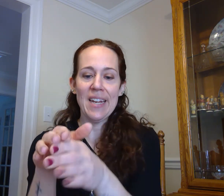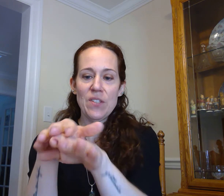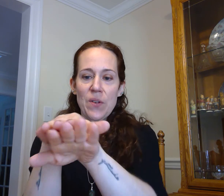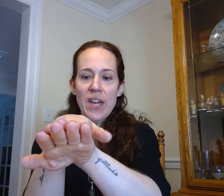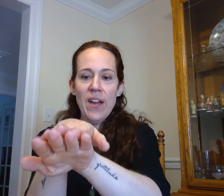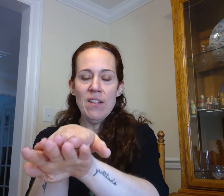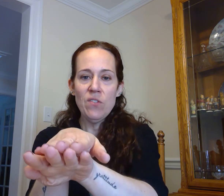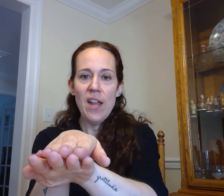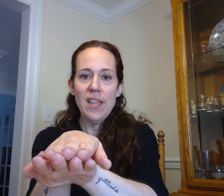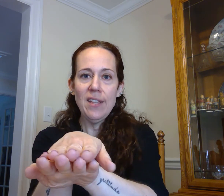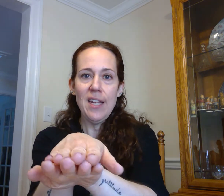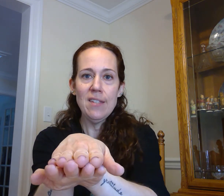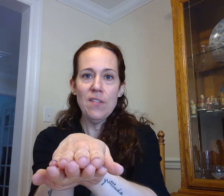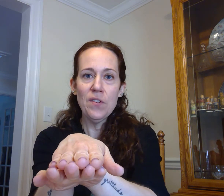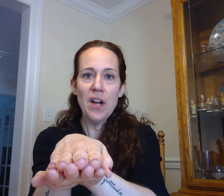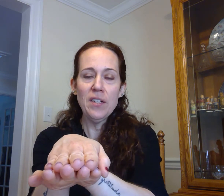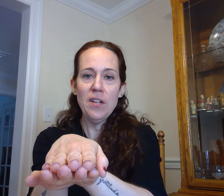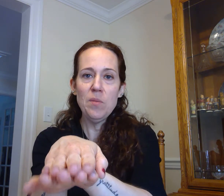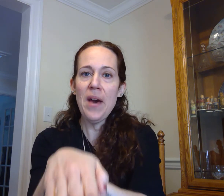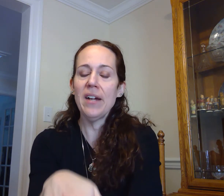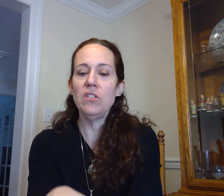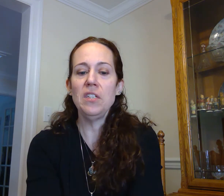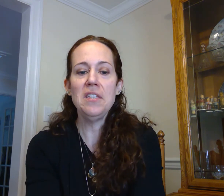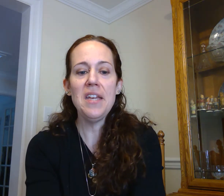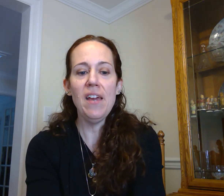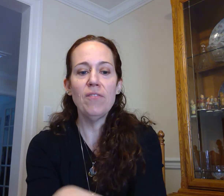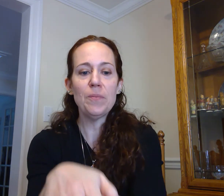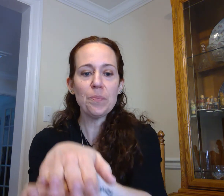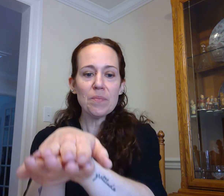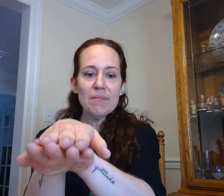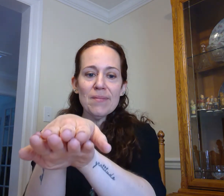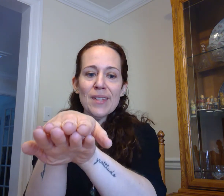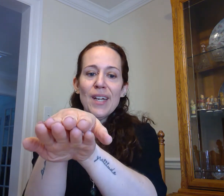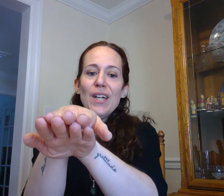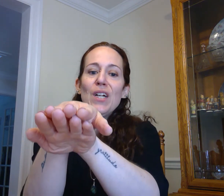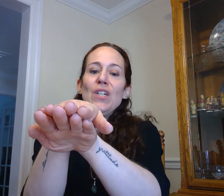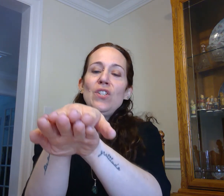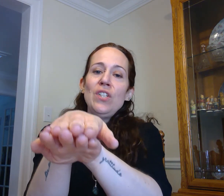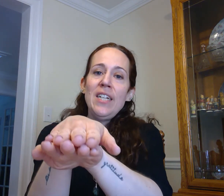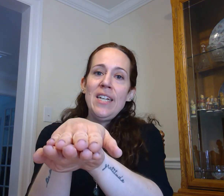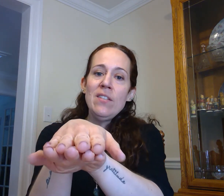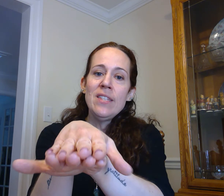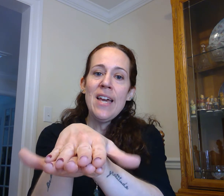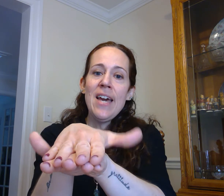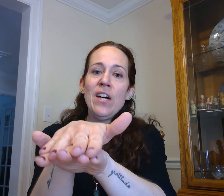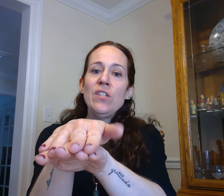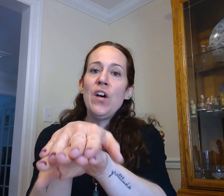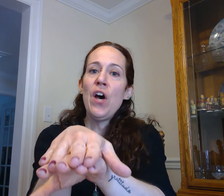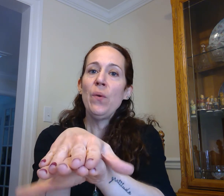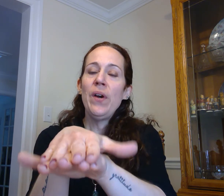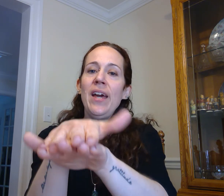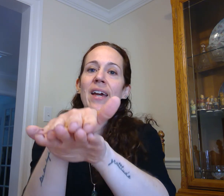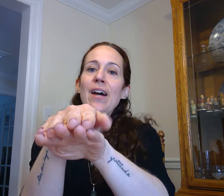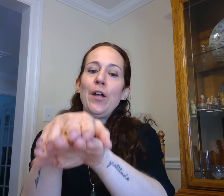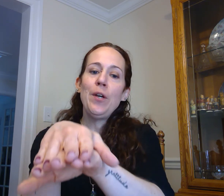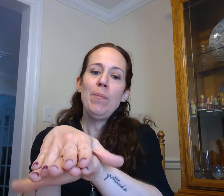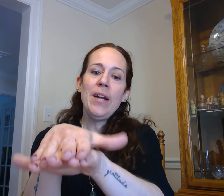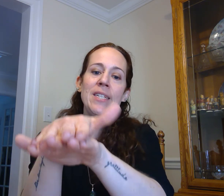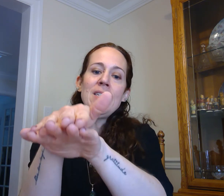so get your hands ready the lady's on the crocodile's back she's safe she sailed away on a bright and